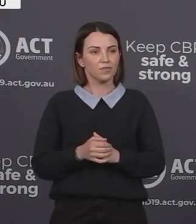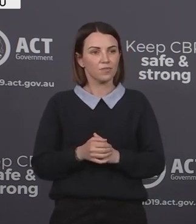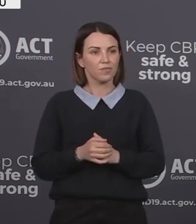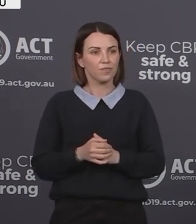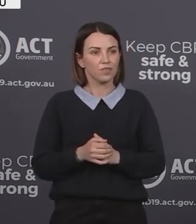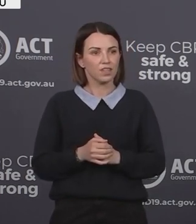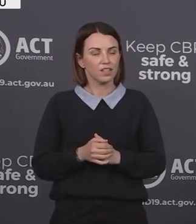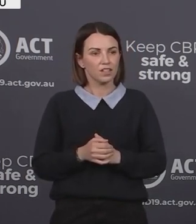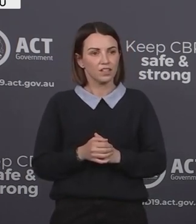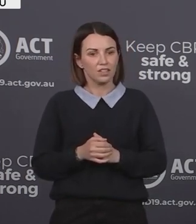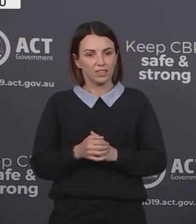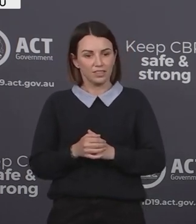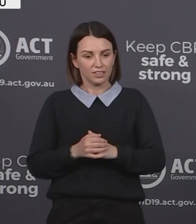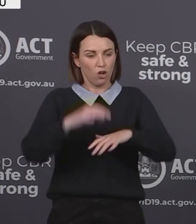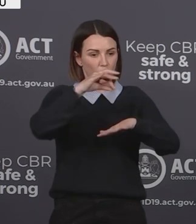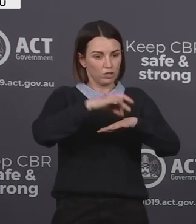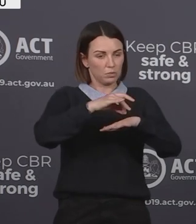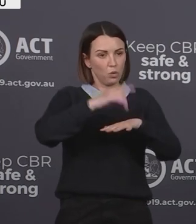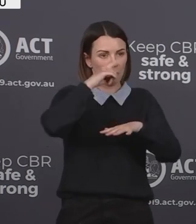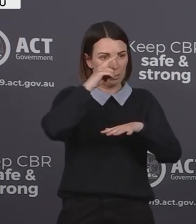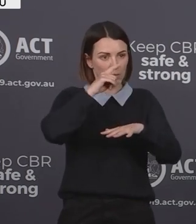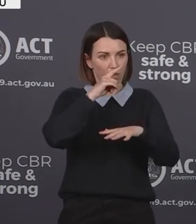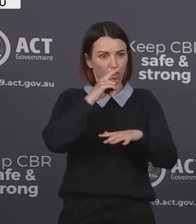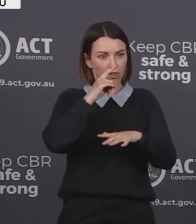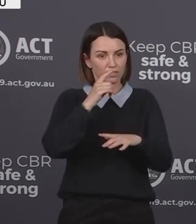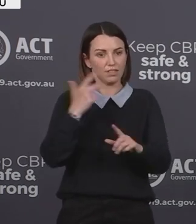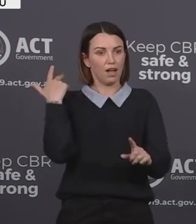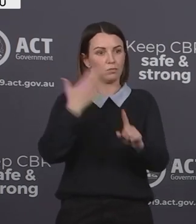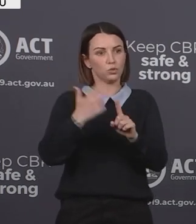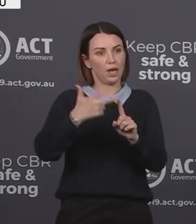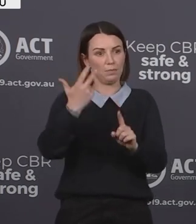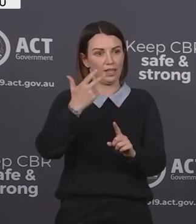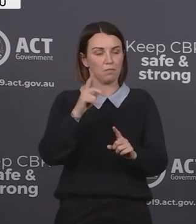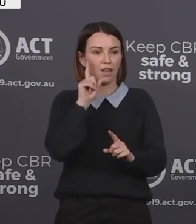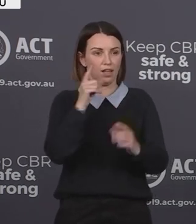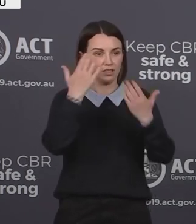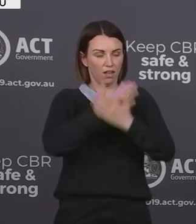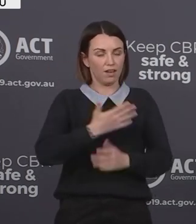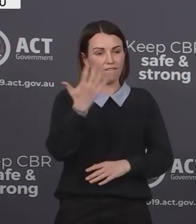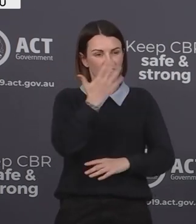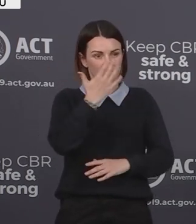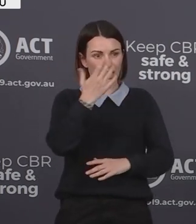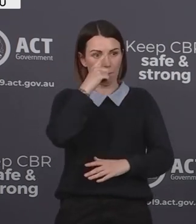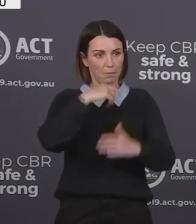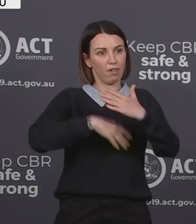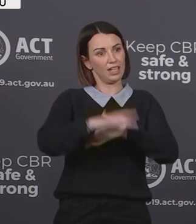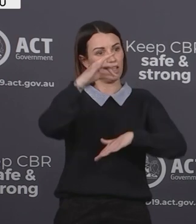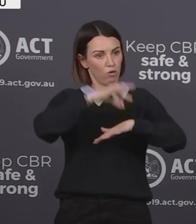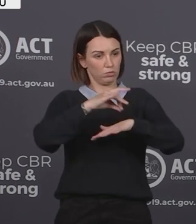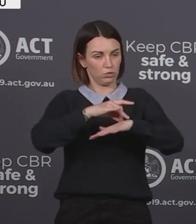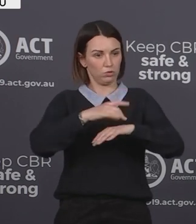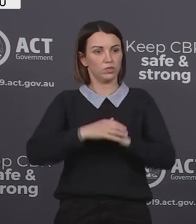In relation to hospitalisation, to 8pm last night we had 15 people in our hospitals.